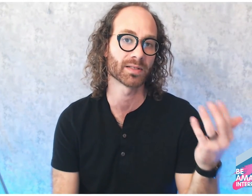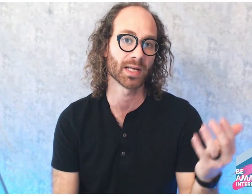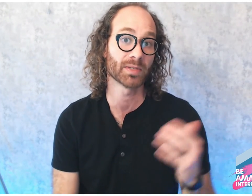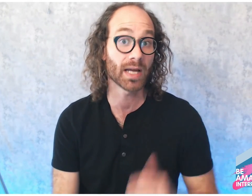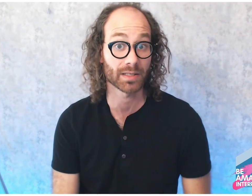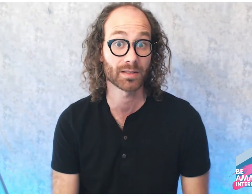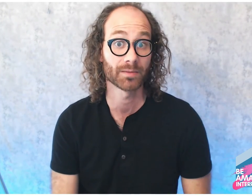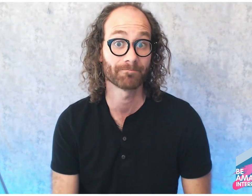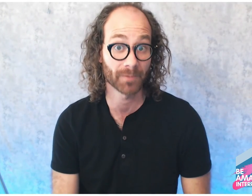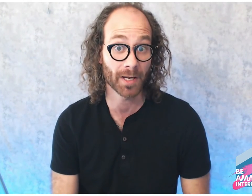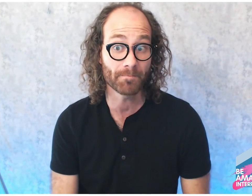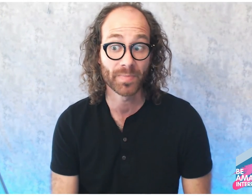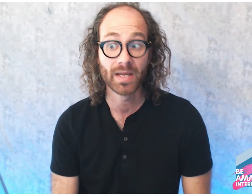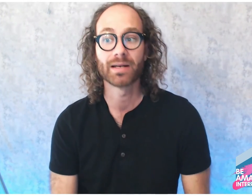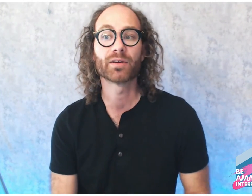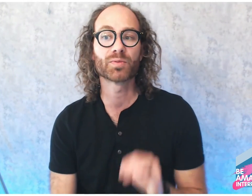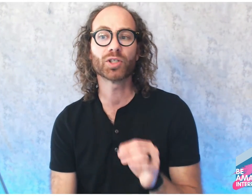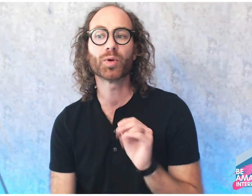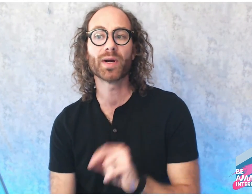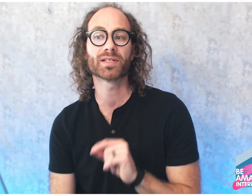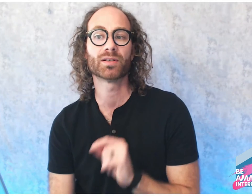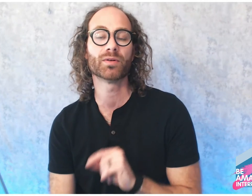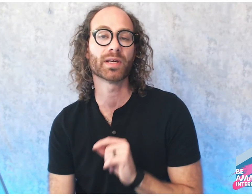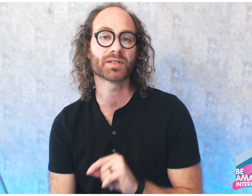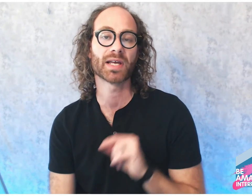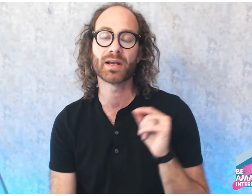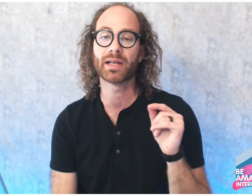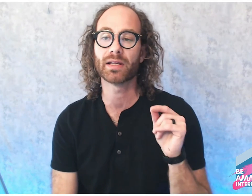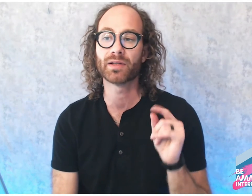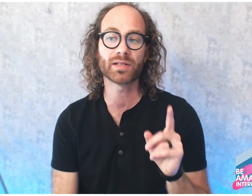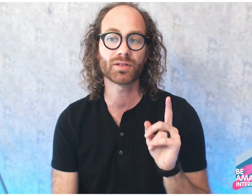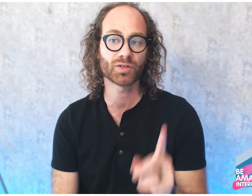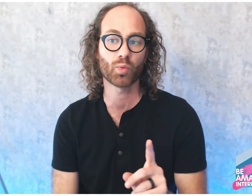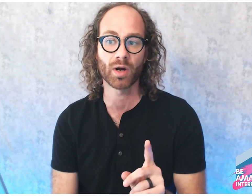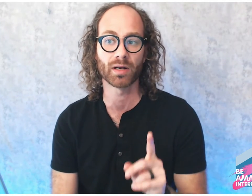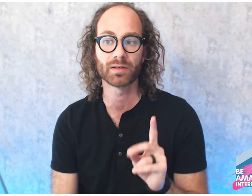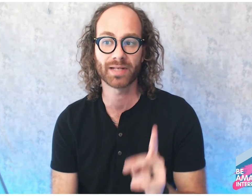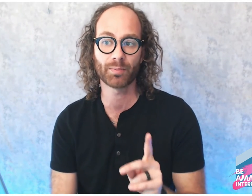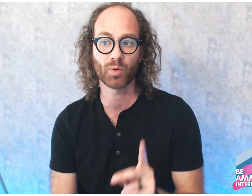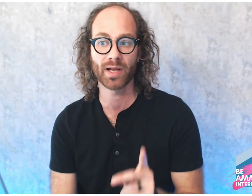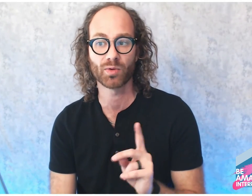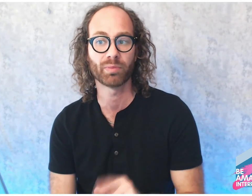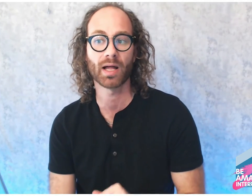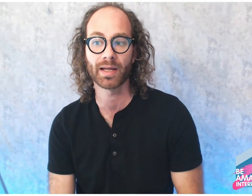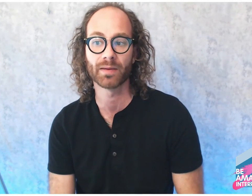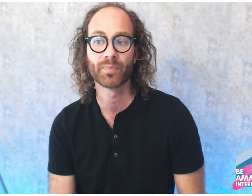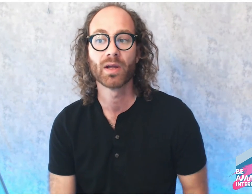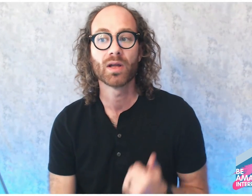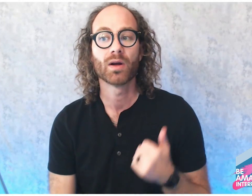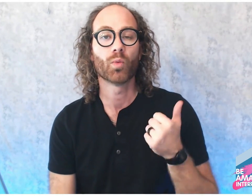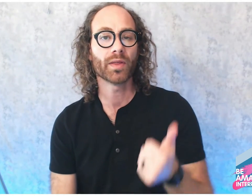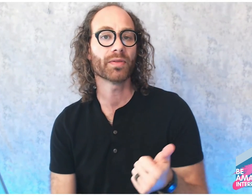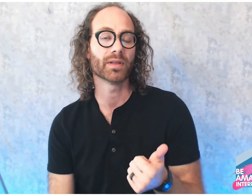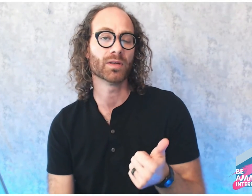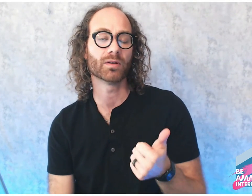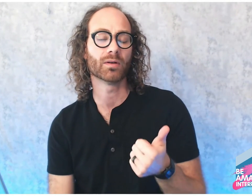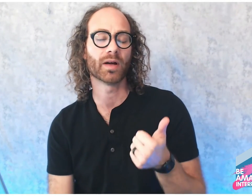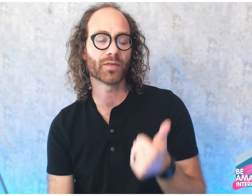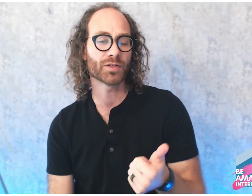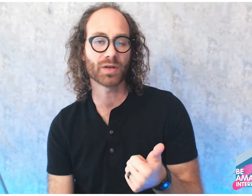text. Now, there's multiple ways to do this, and this is just one sample way to apply it. First, you